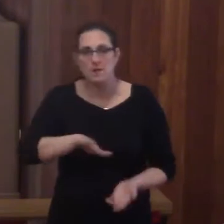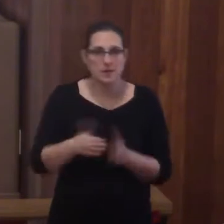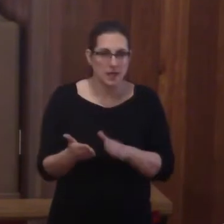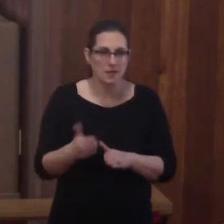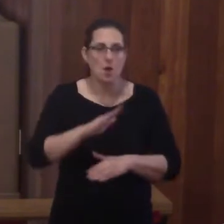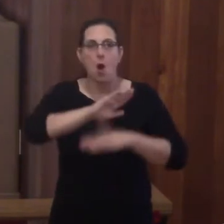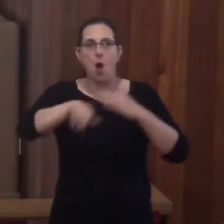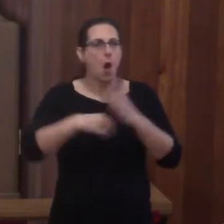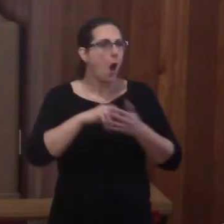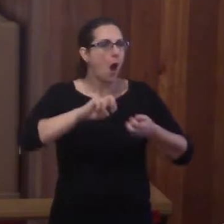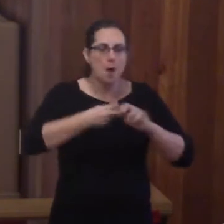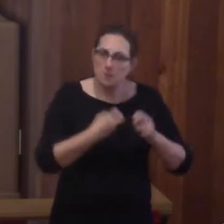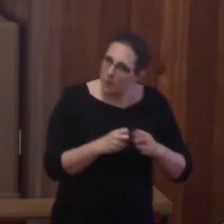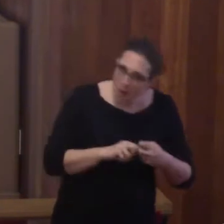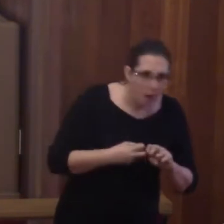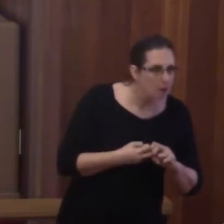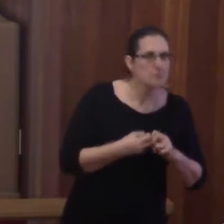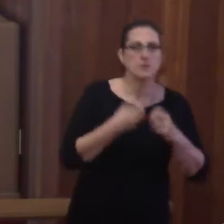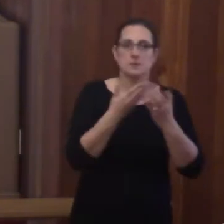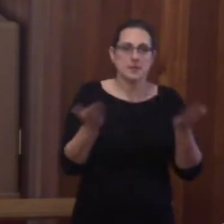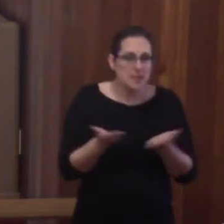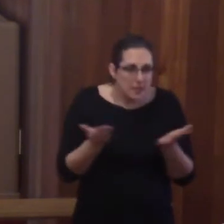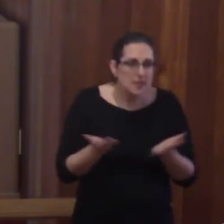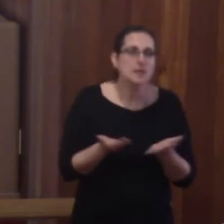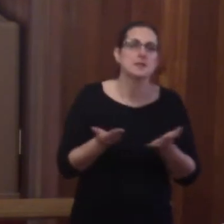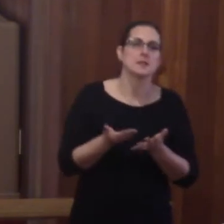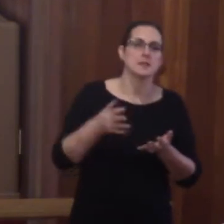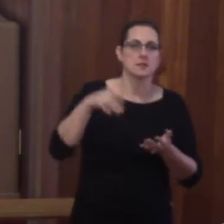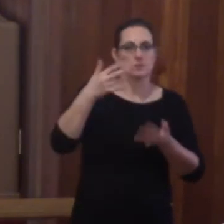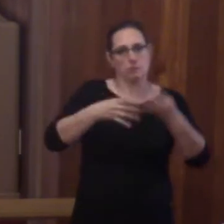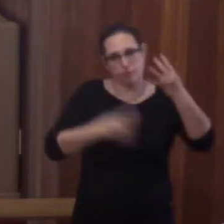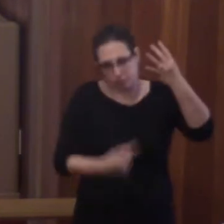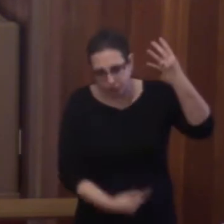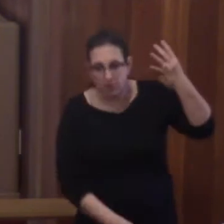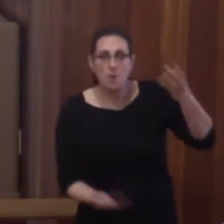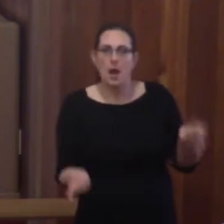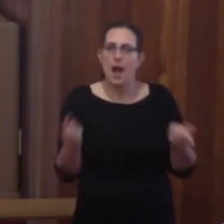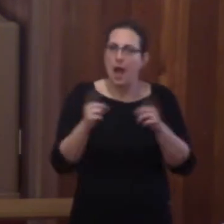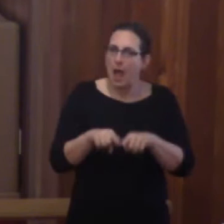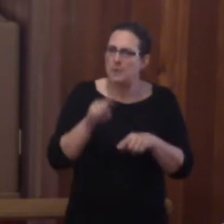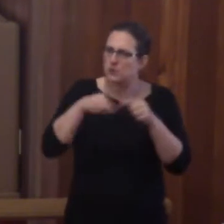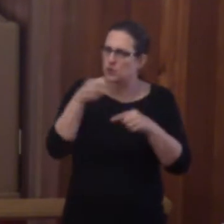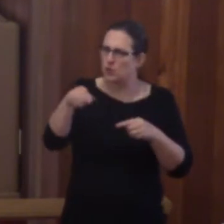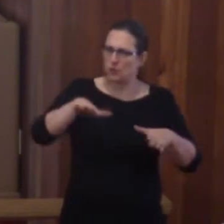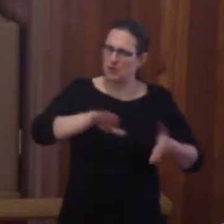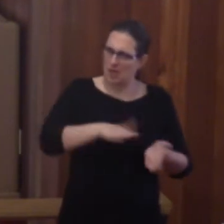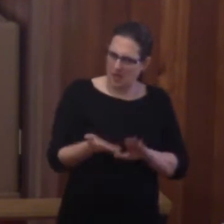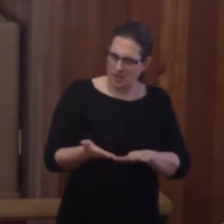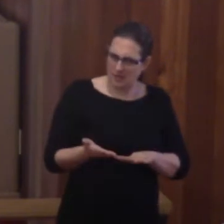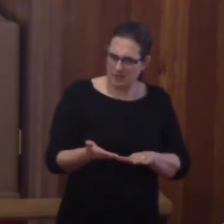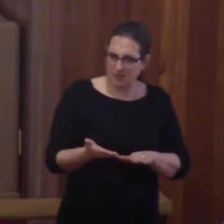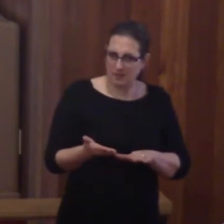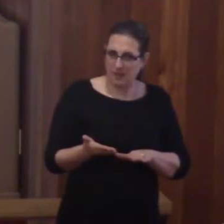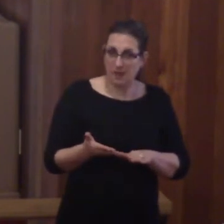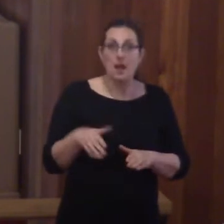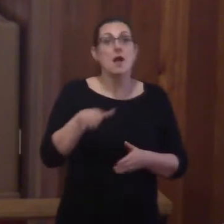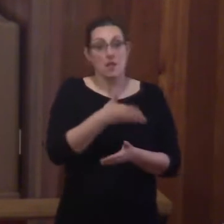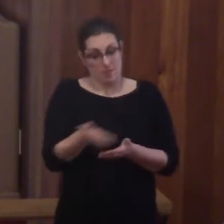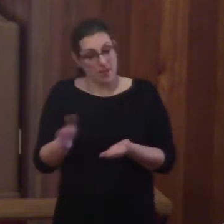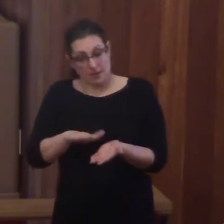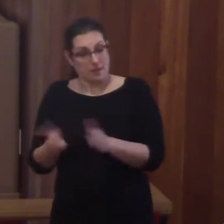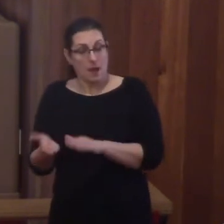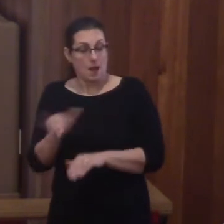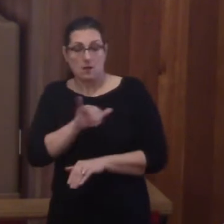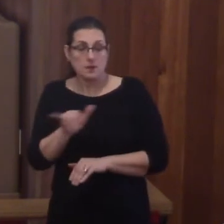all of our emotional, mental, social, economic problems, what happens to them when you die? They die, too.